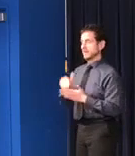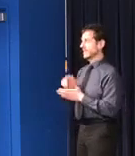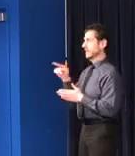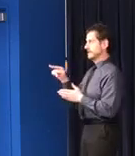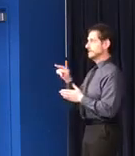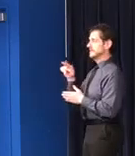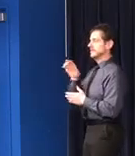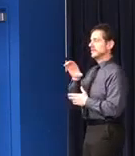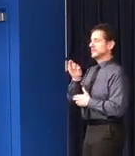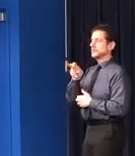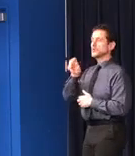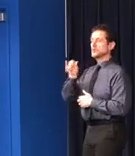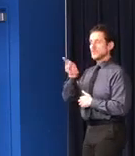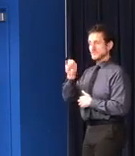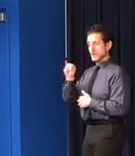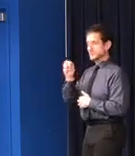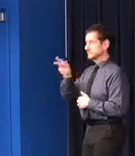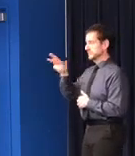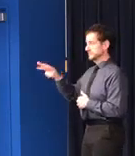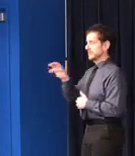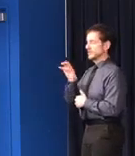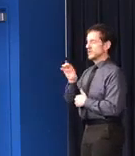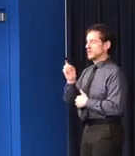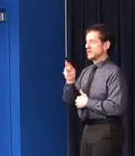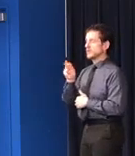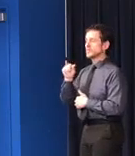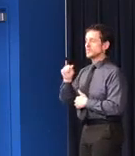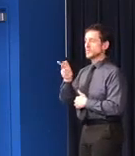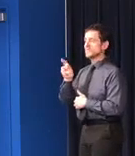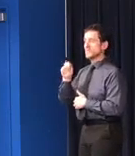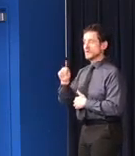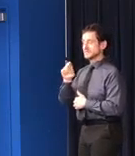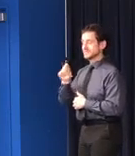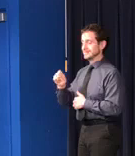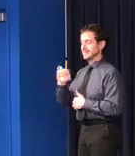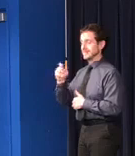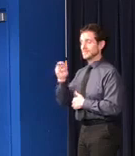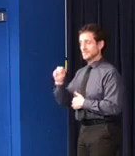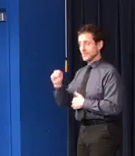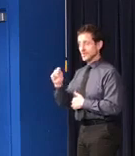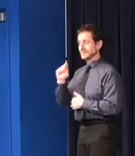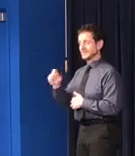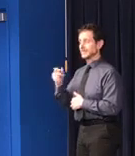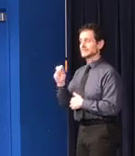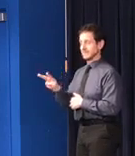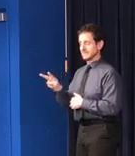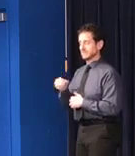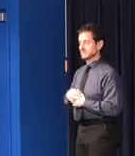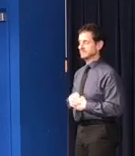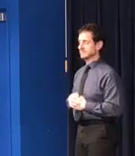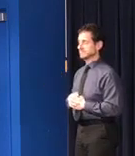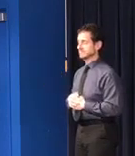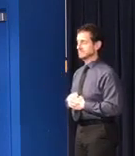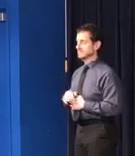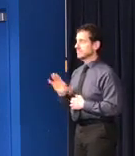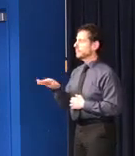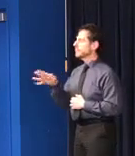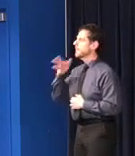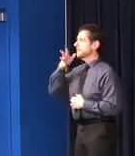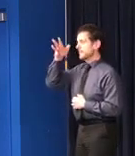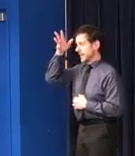coronavirus website, coronavirus.illinois.gov. Parents and guardians